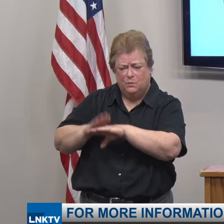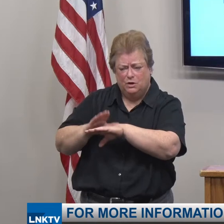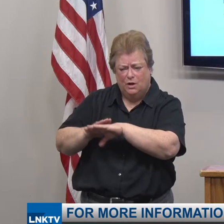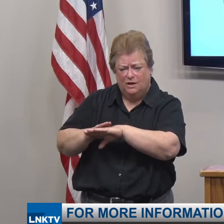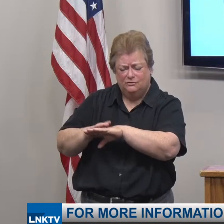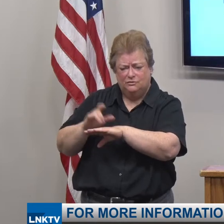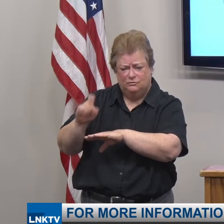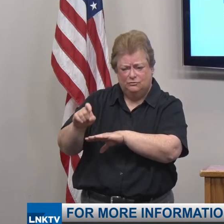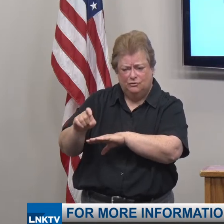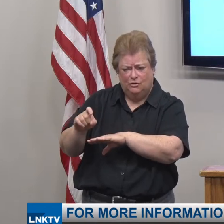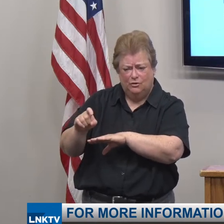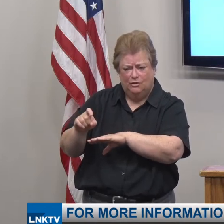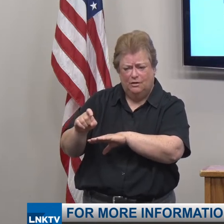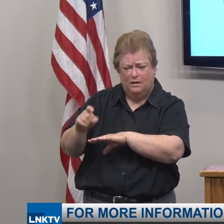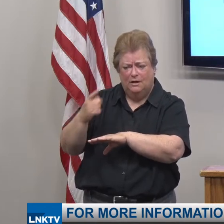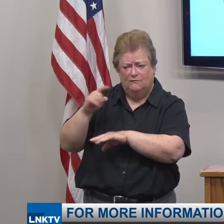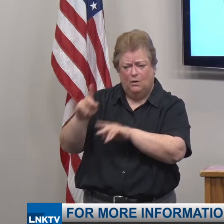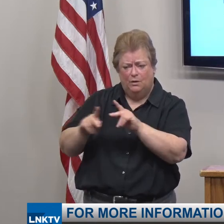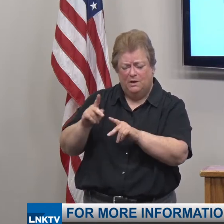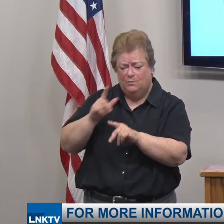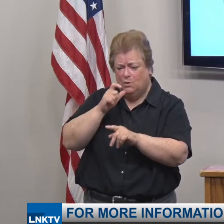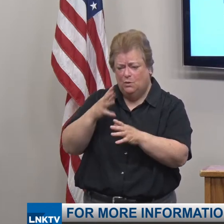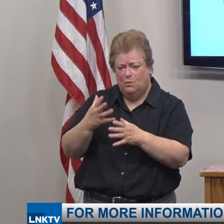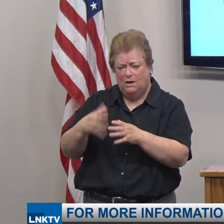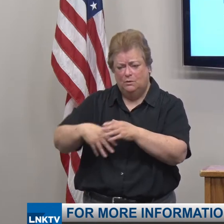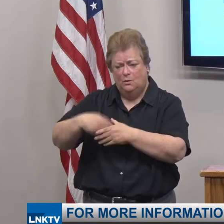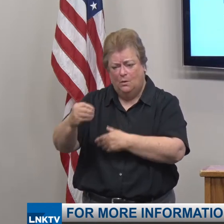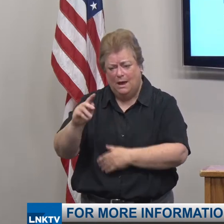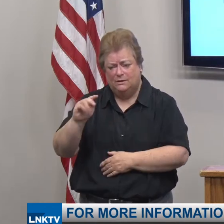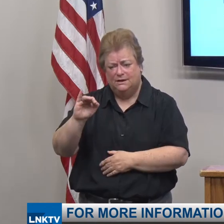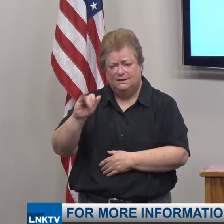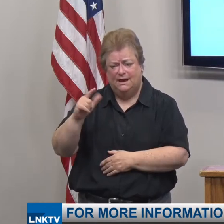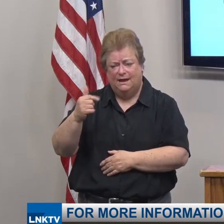made for people who want to go out and tailgate?